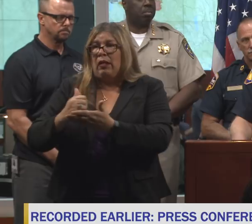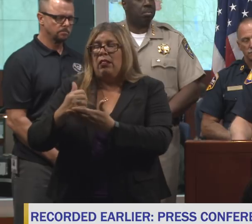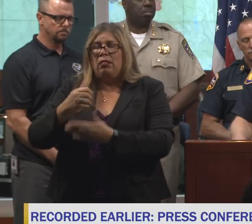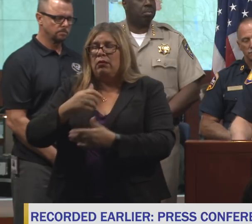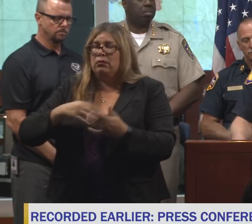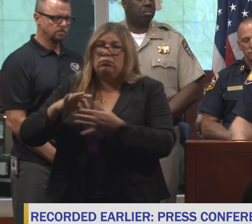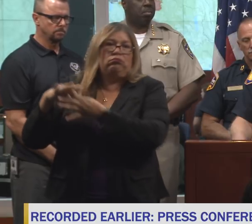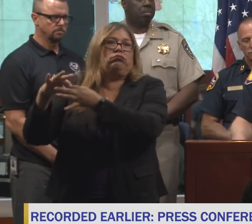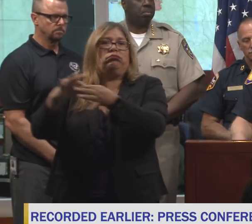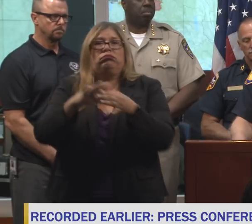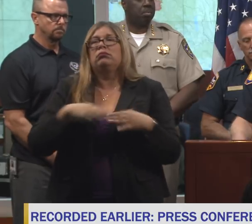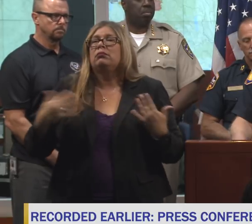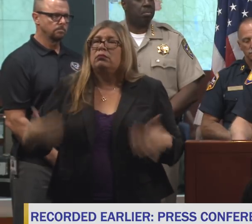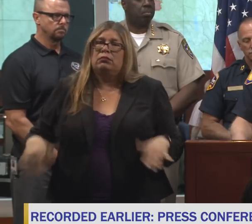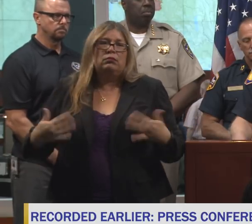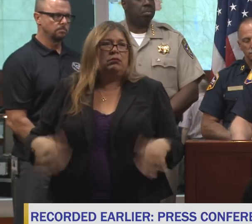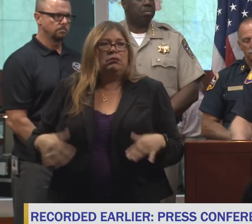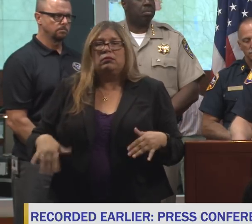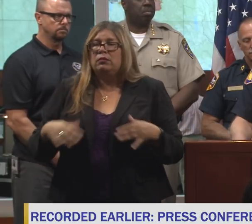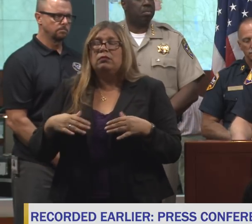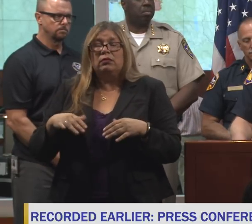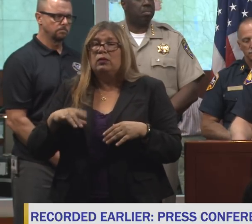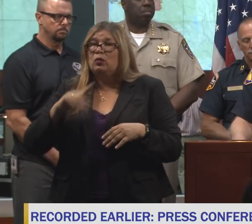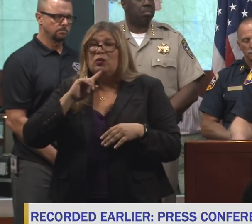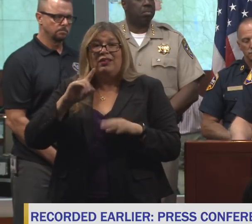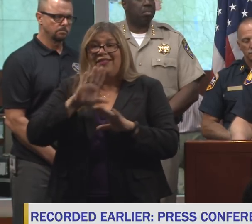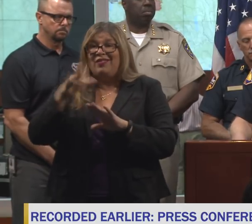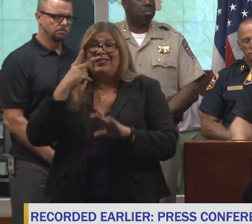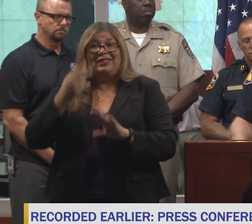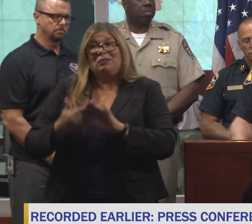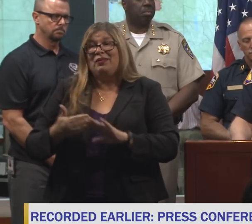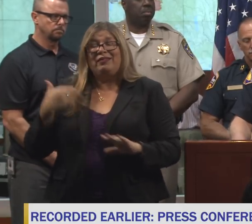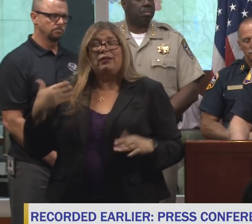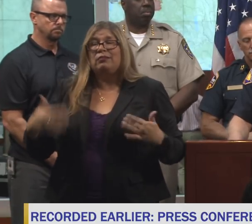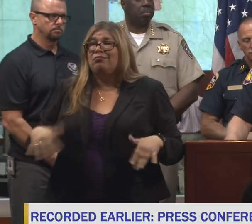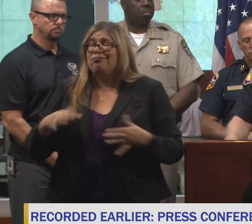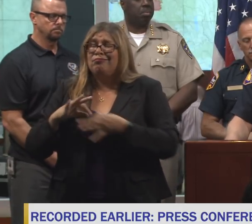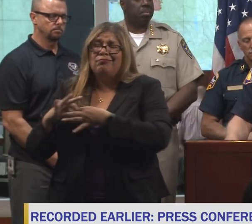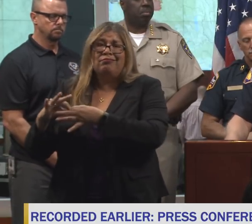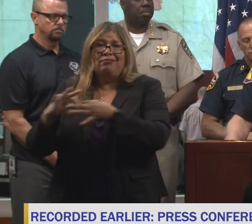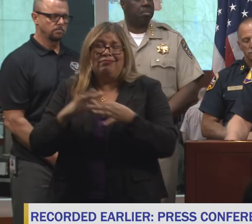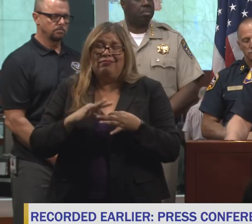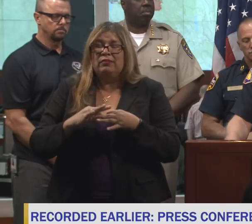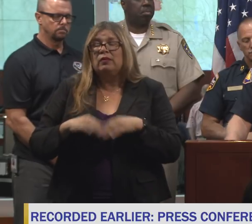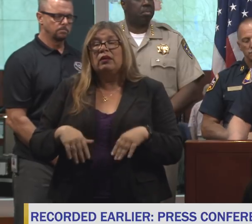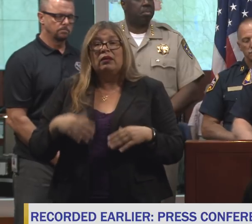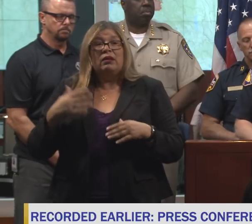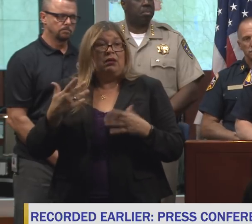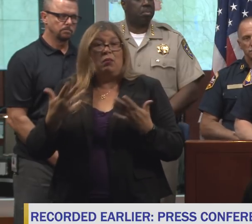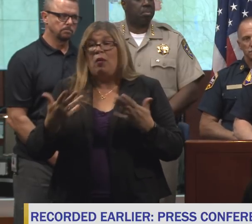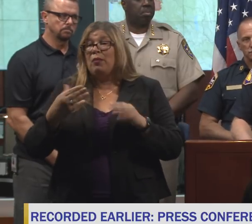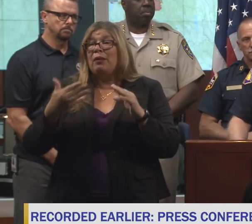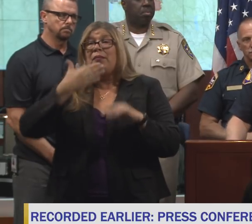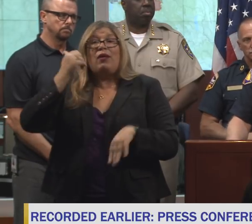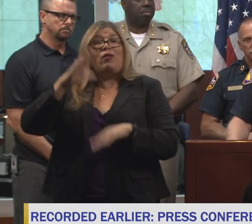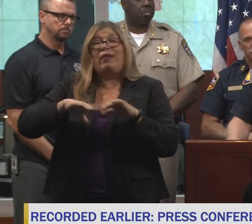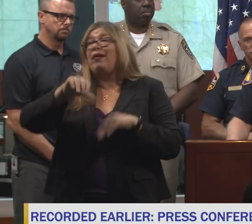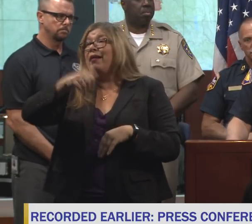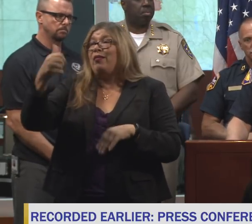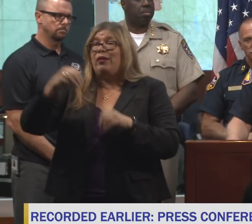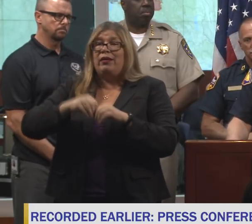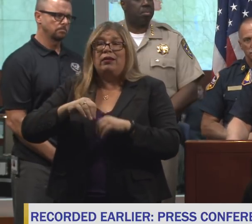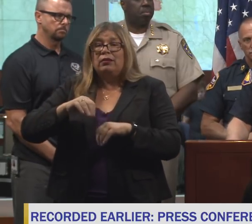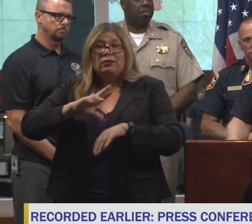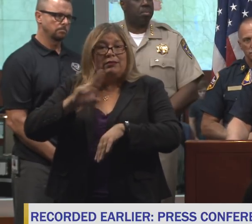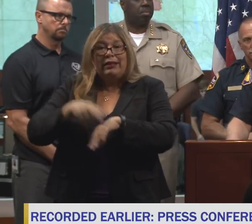cooperation and coordination that's taking place is unprecedented, than in other previous years, and probably unprecedented than anywhere else in the nation,